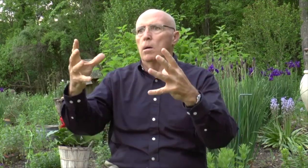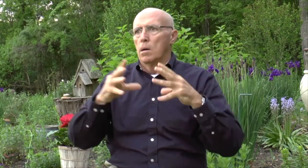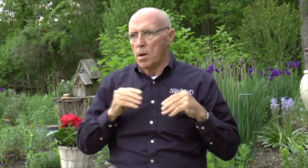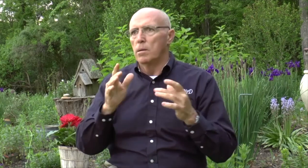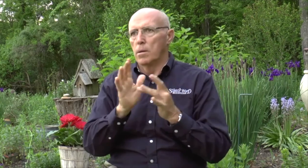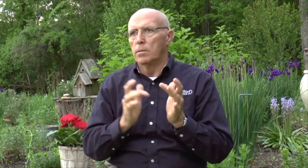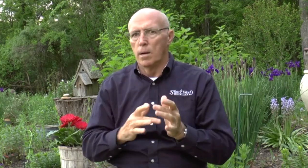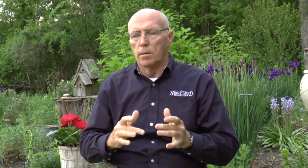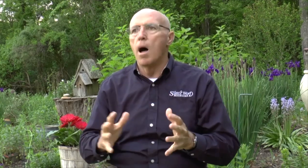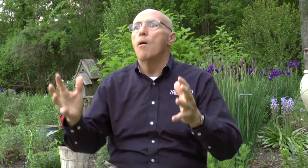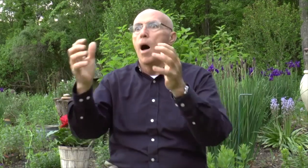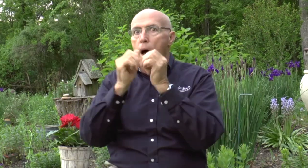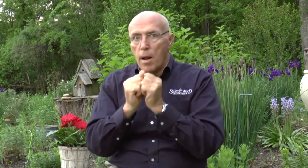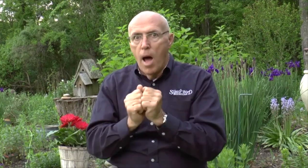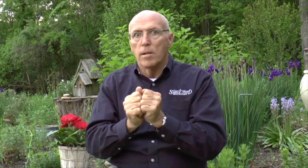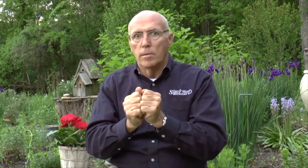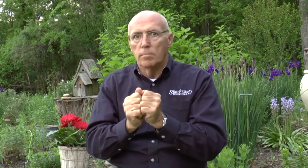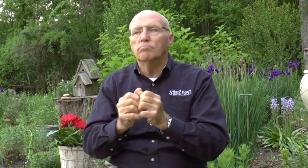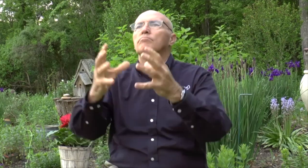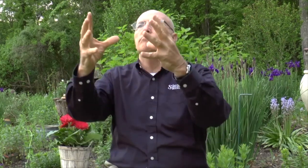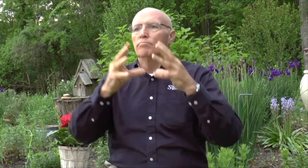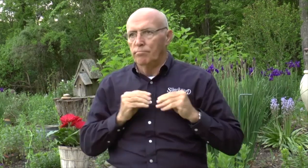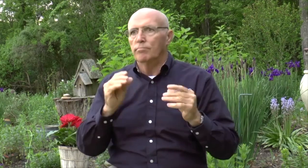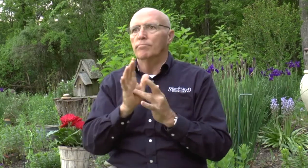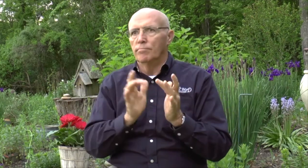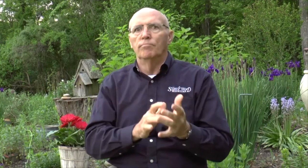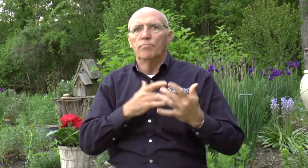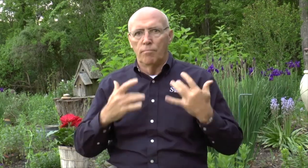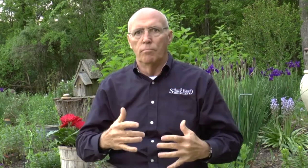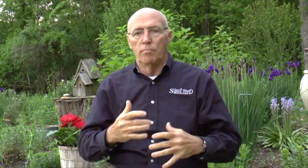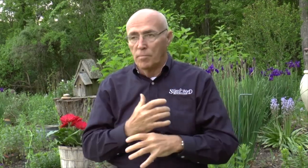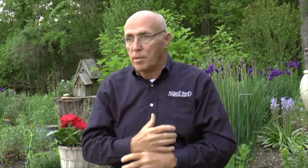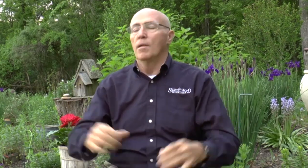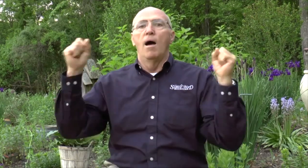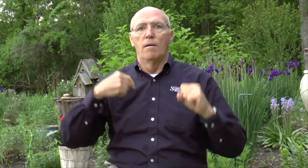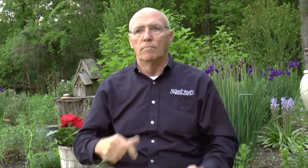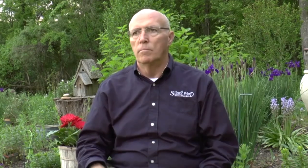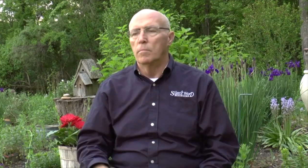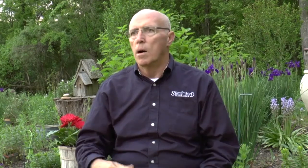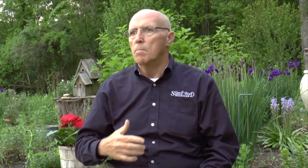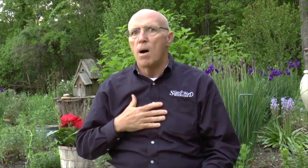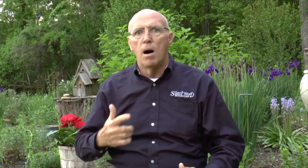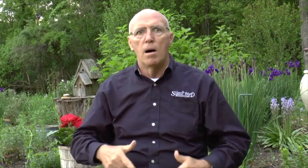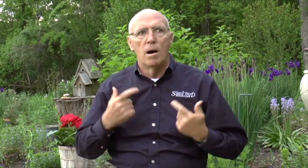understand that. Well, I want Jesus to come into my heart. And so that night, I asked Jesus Christ to save me. And I got saved.